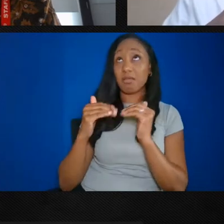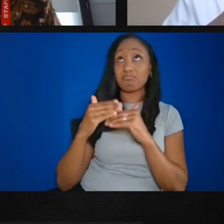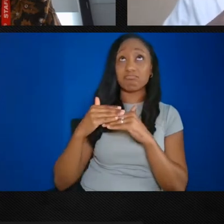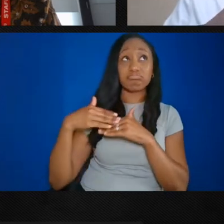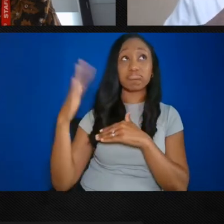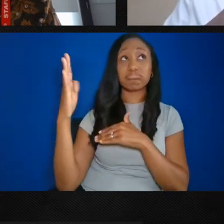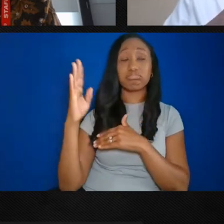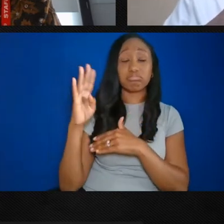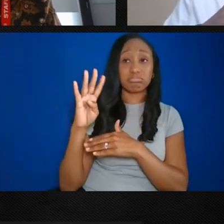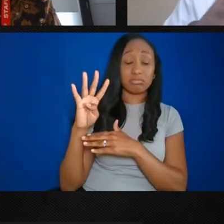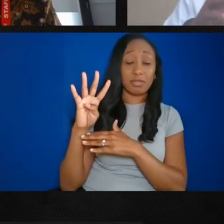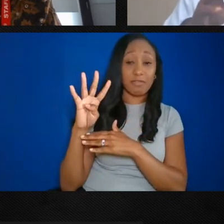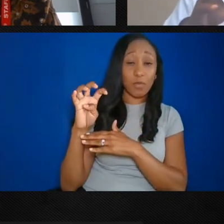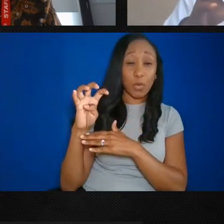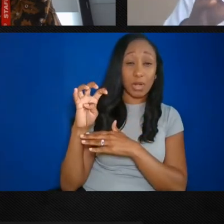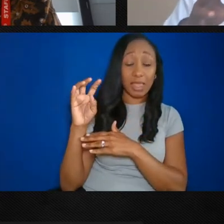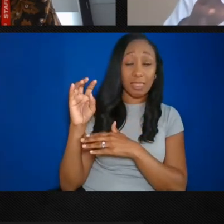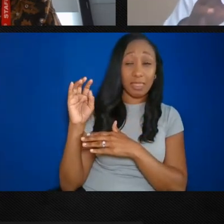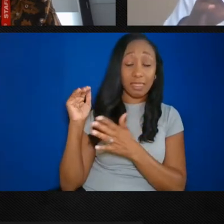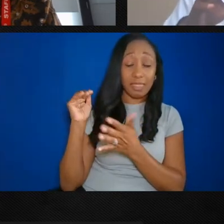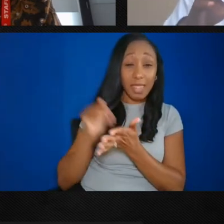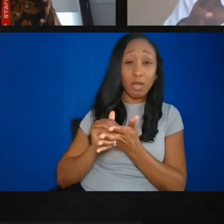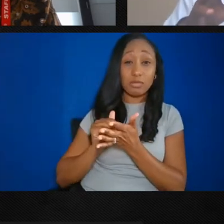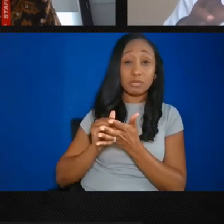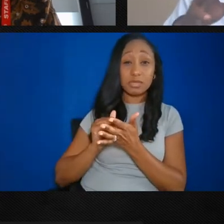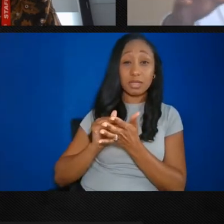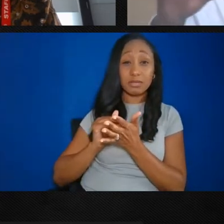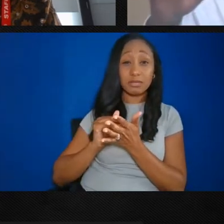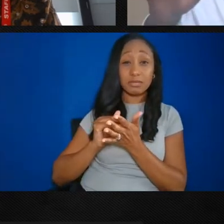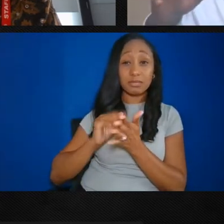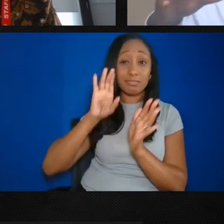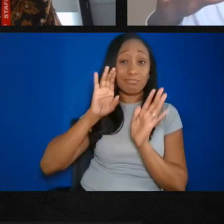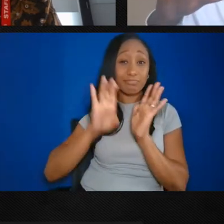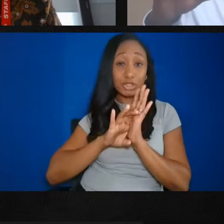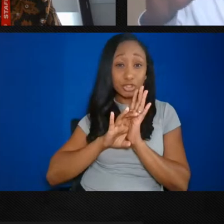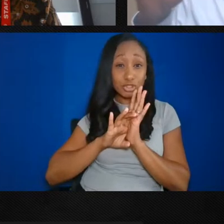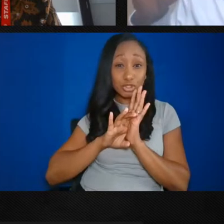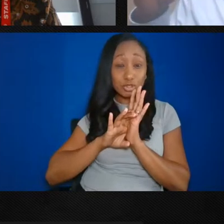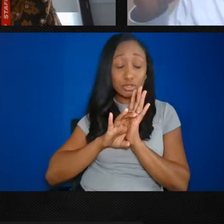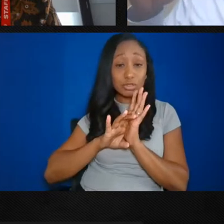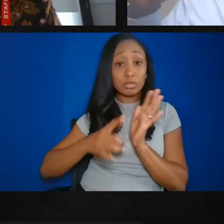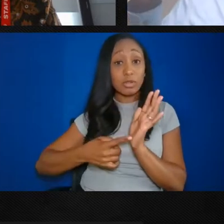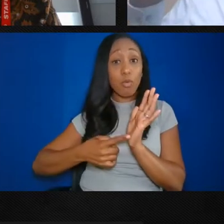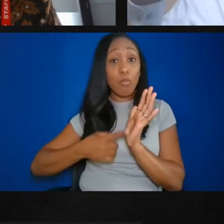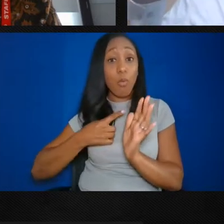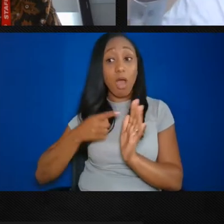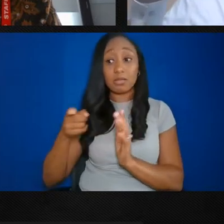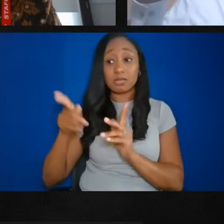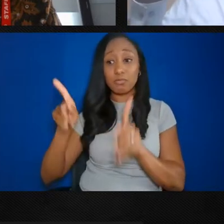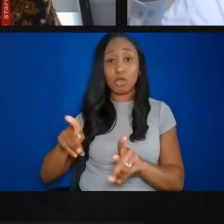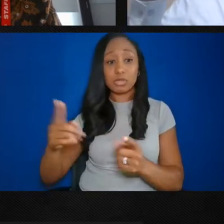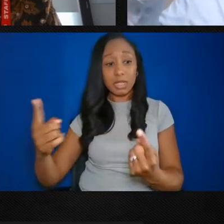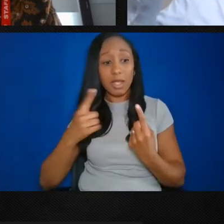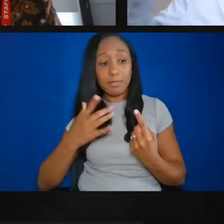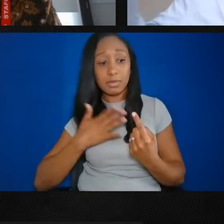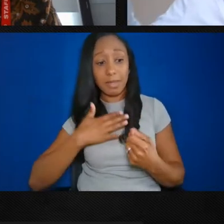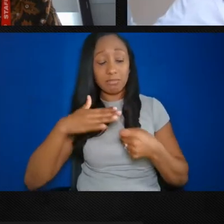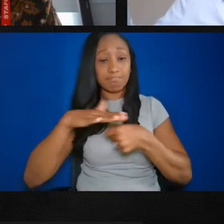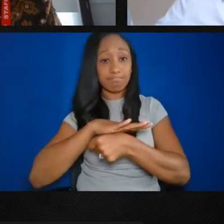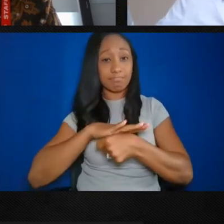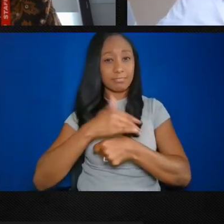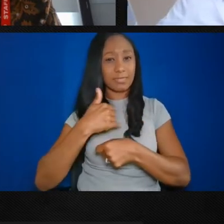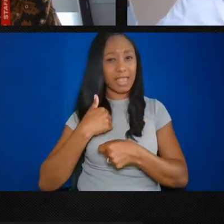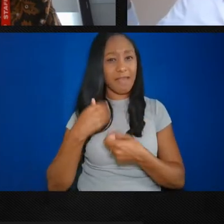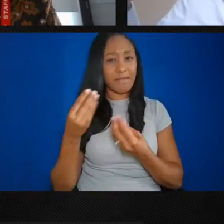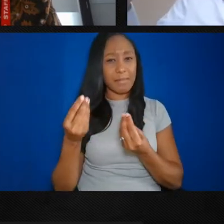And, but when the archive staff came to my various locations, because I had materials at the in